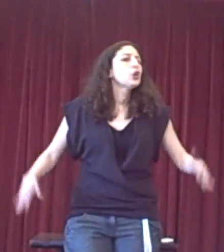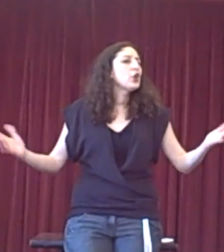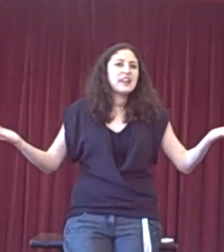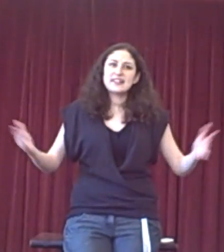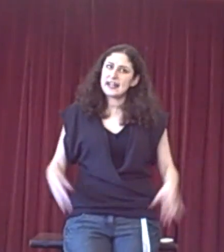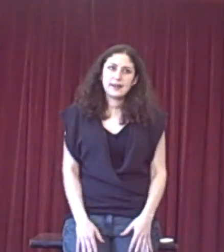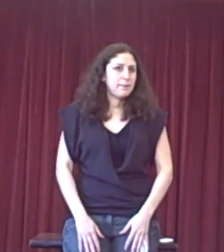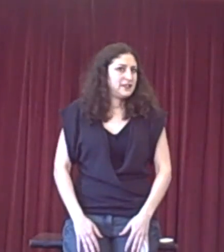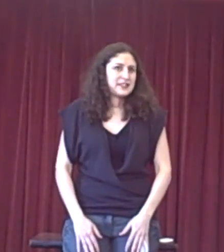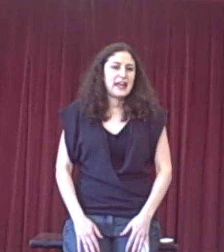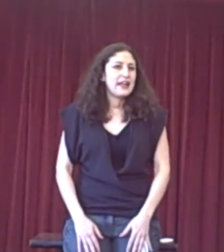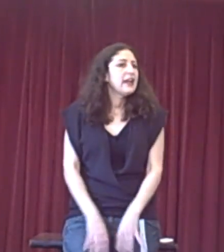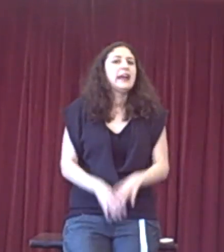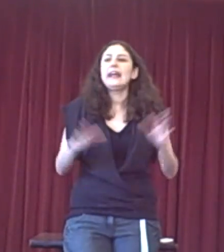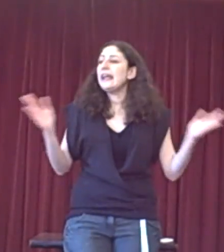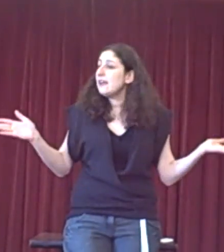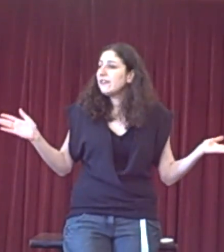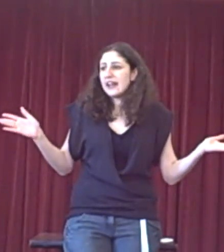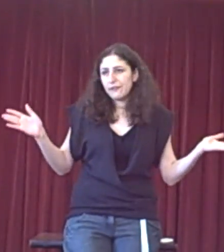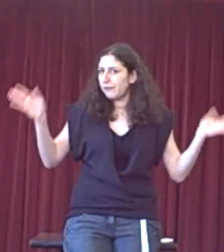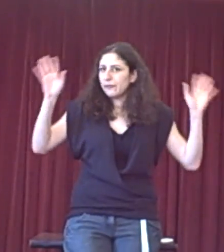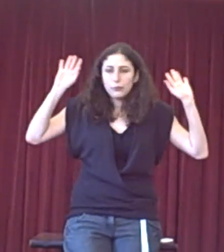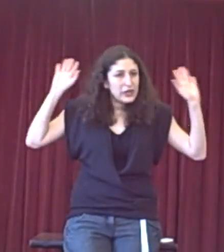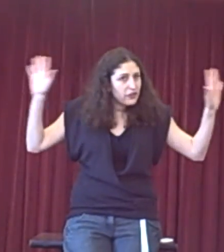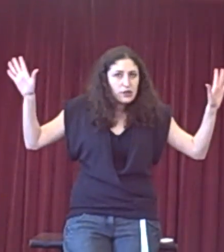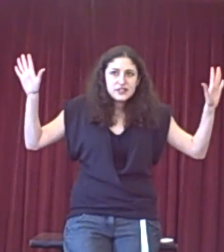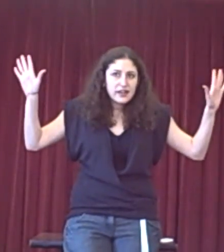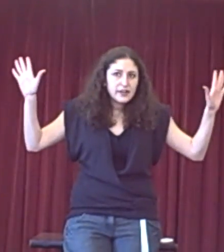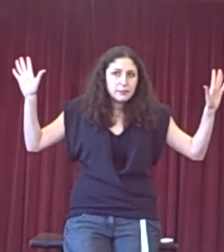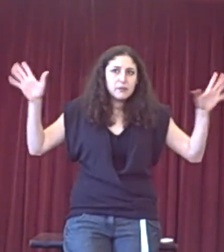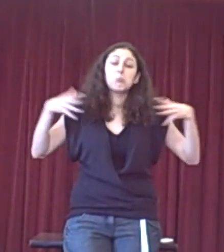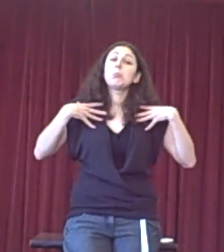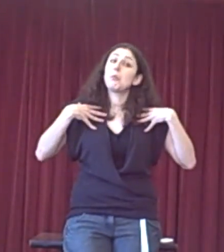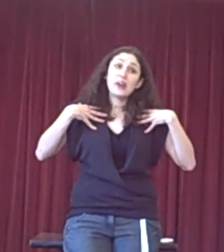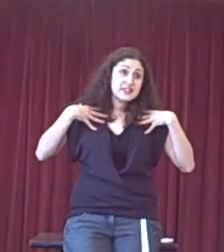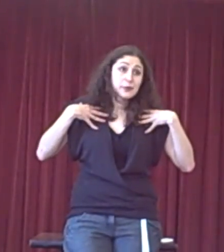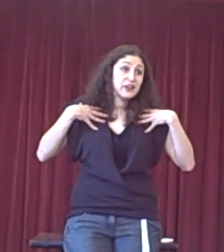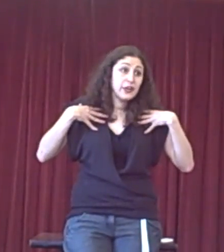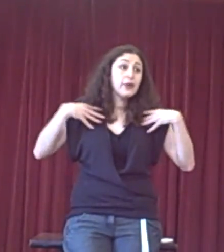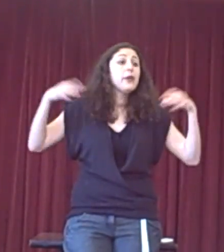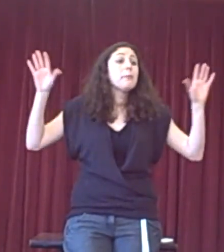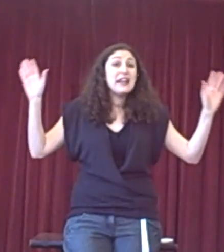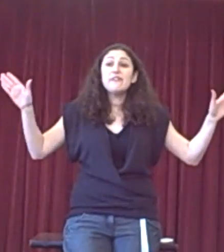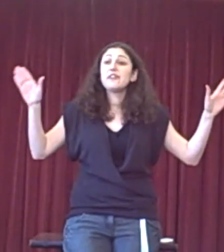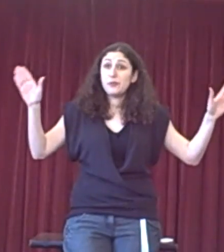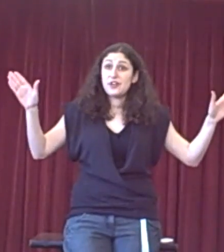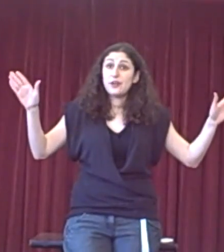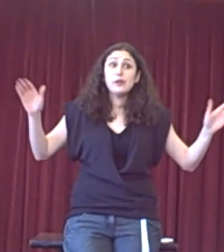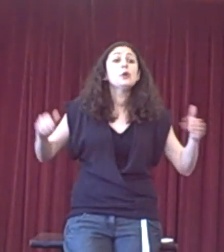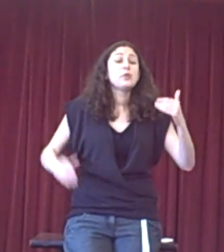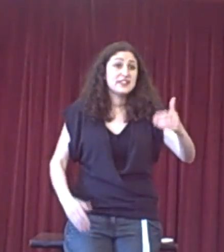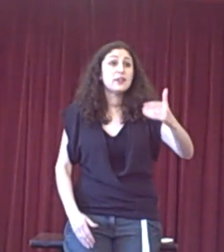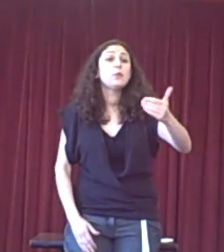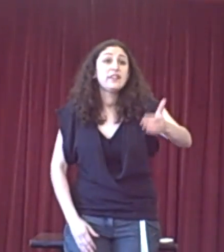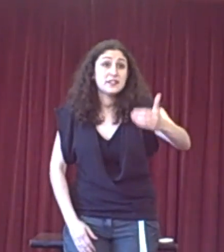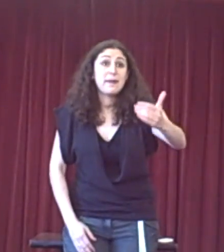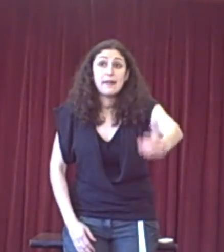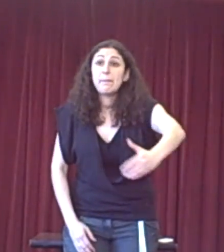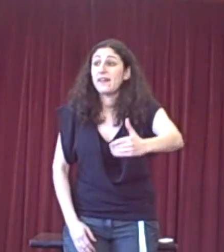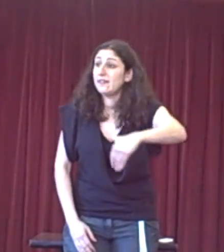could they stand up and say, even if we do lose that argument, we don't say we do, but even if we do, we still win the debate because